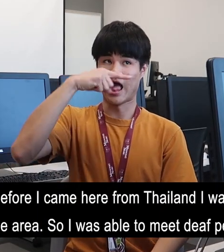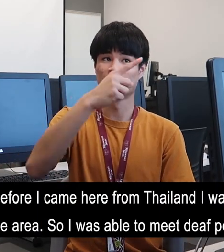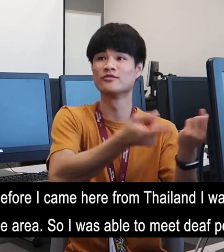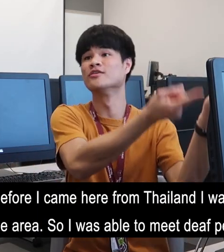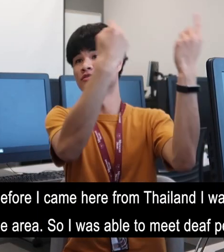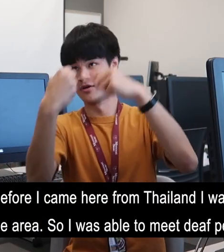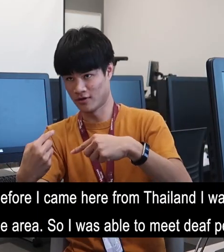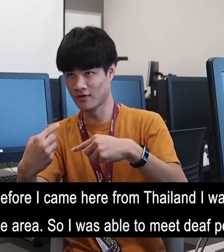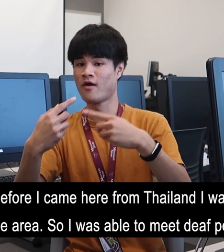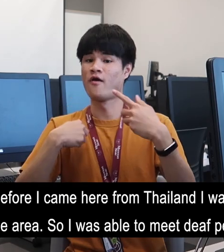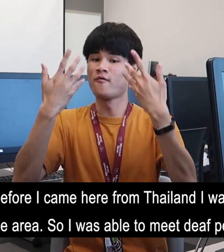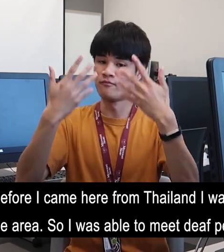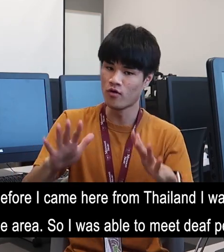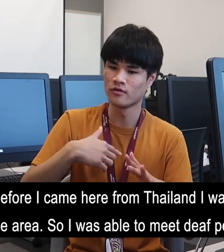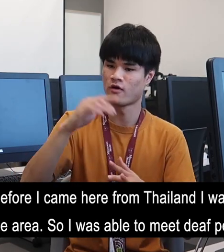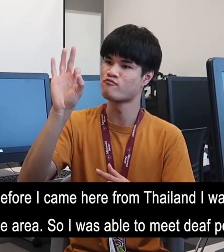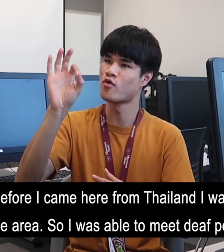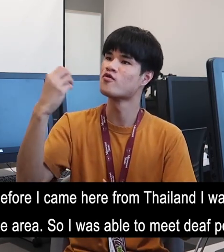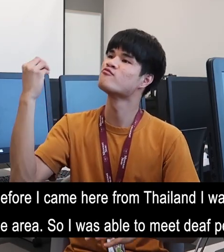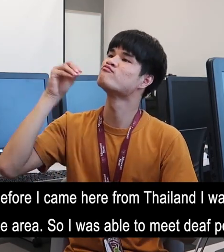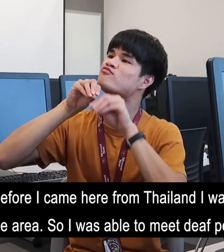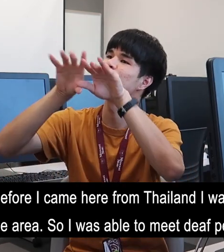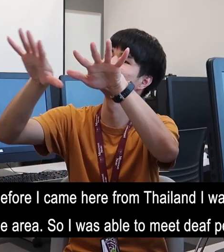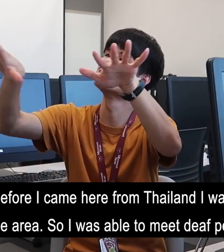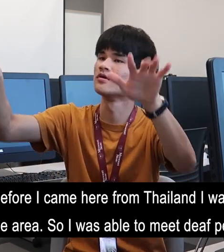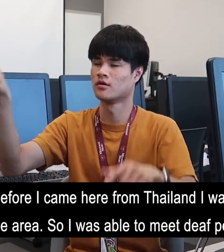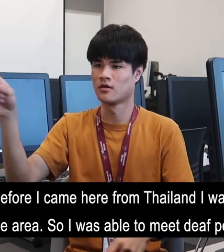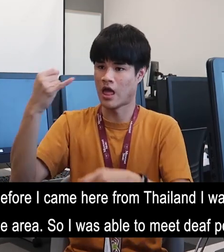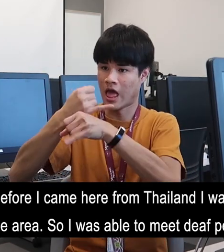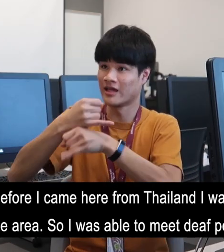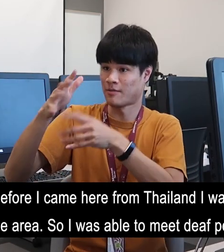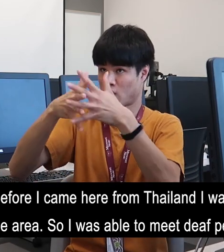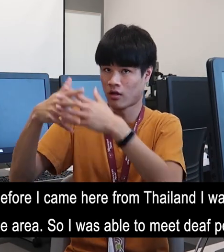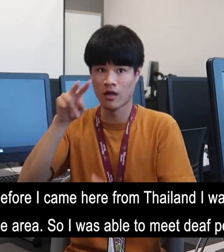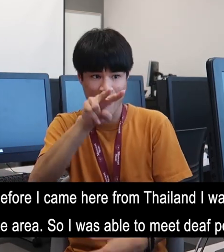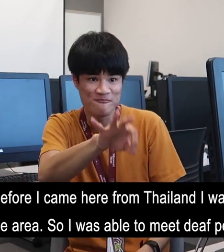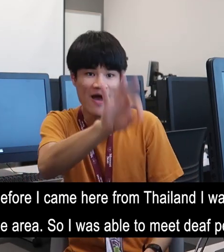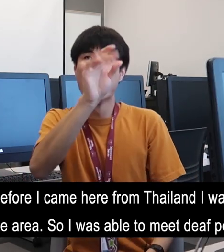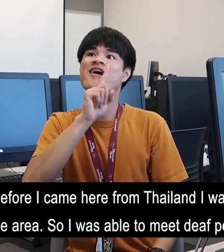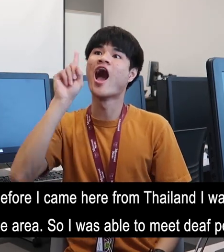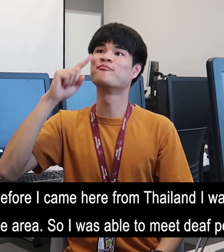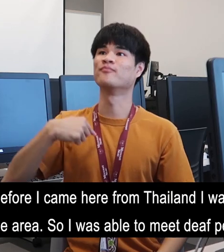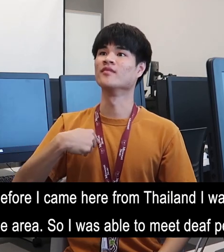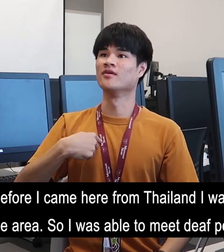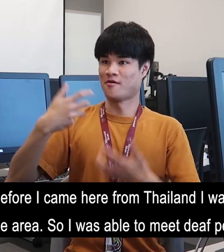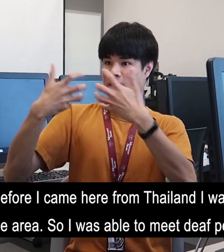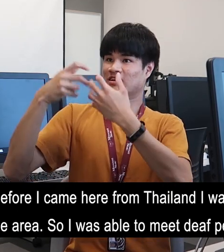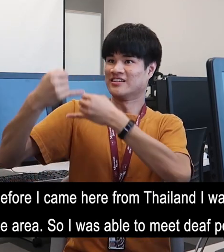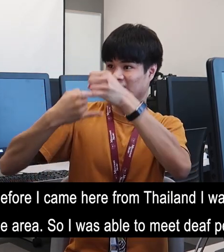It has been good here. Before I came here from Thailand, I was added to a Facebook group for deaf people in the area, so I was able to meet deaf